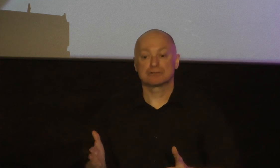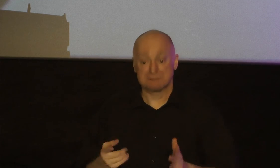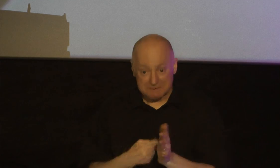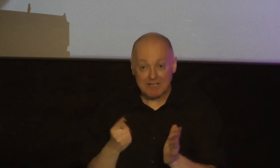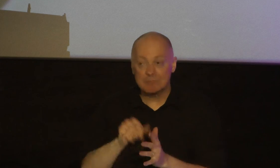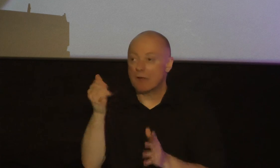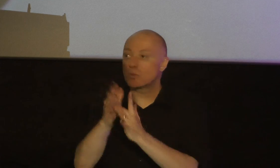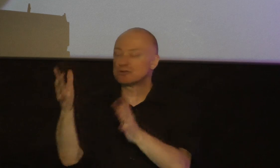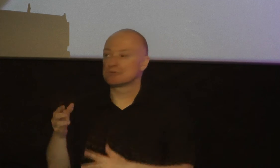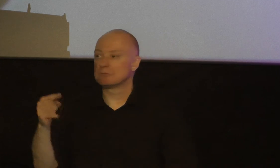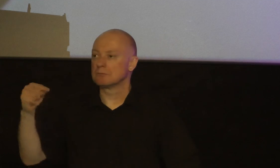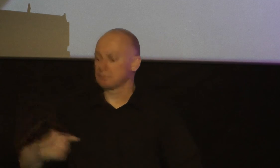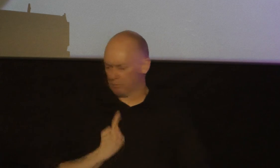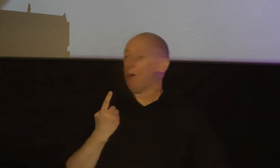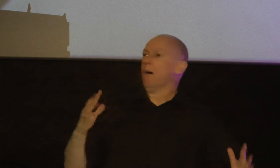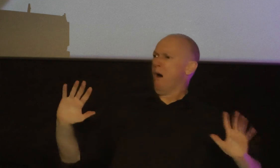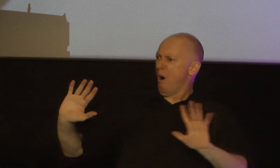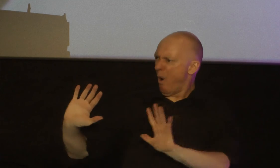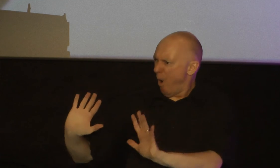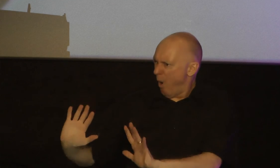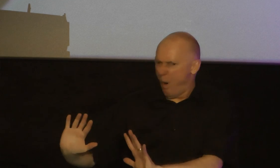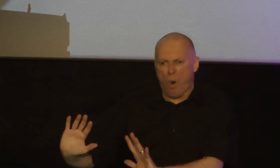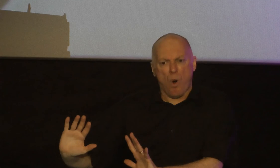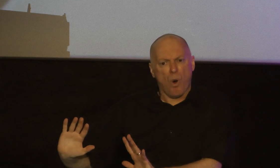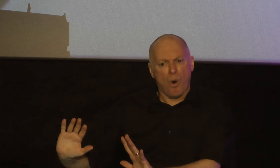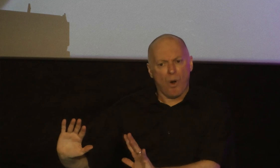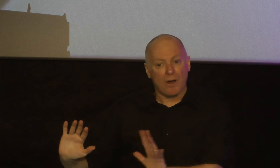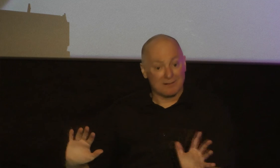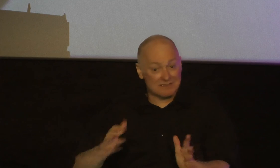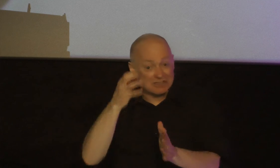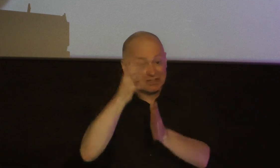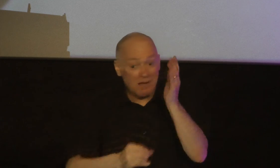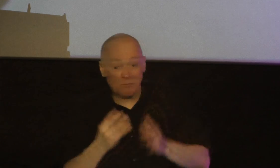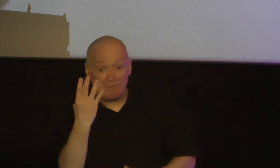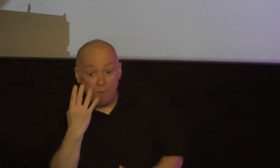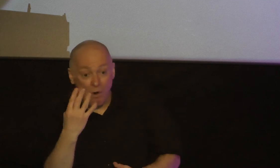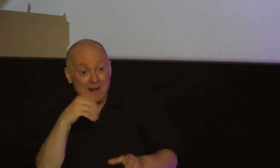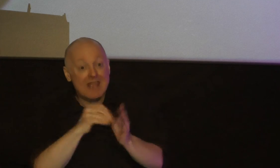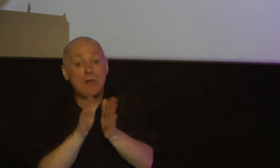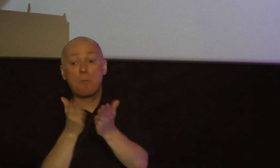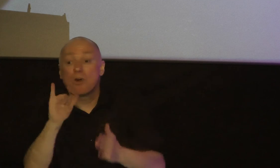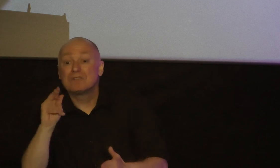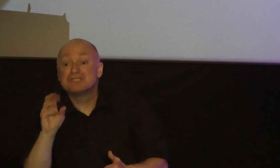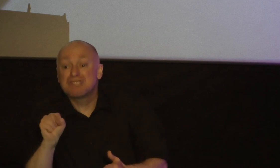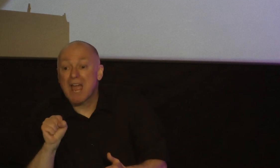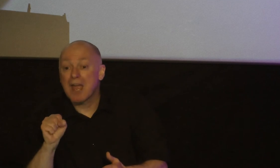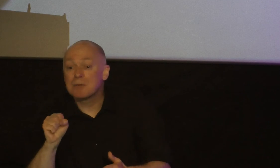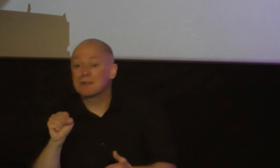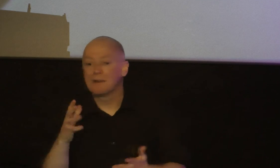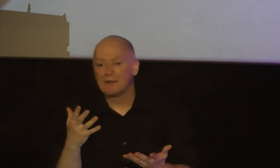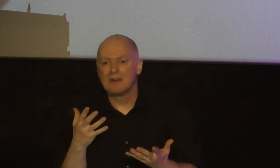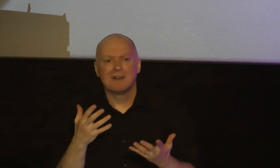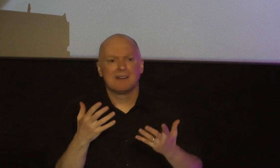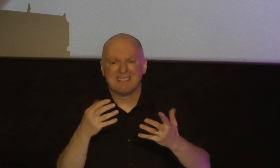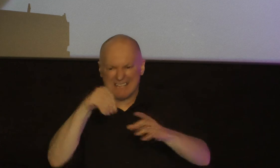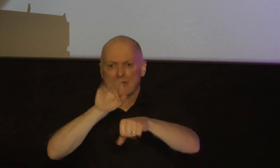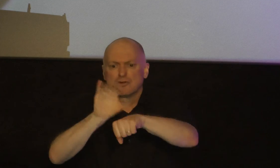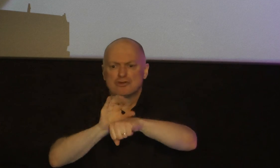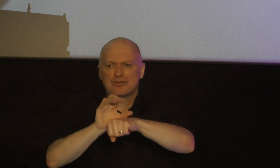when I am offended by God's people in chapter four of the book of James he addresses fighting and quarreling among people